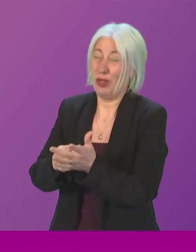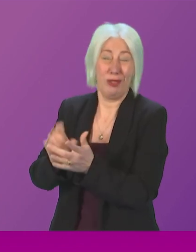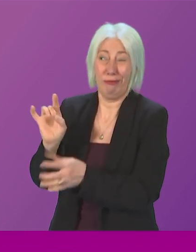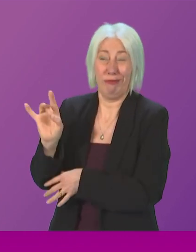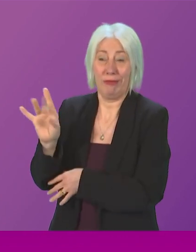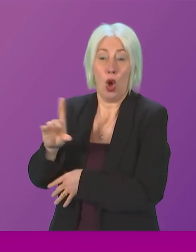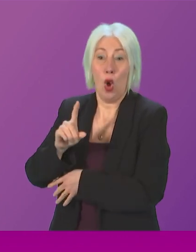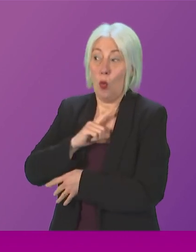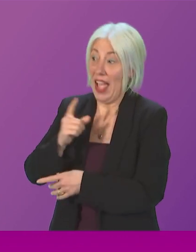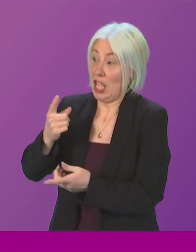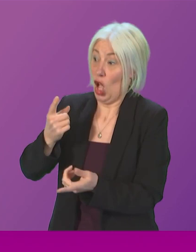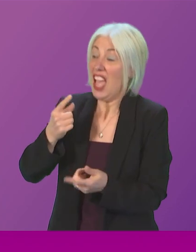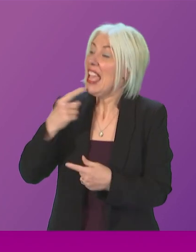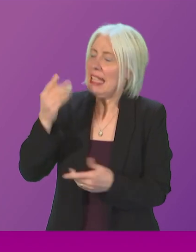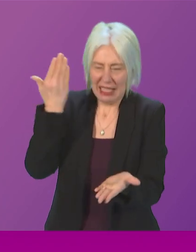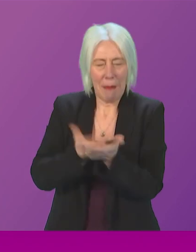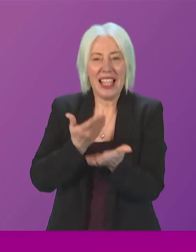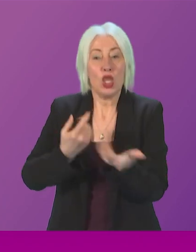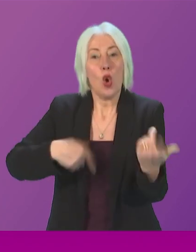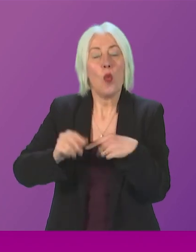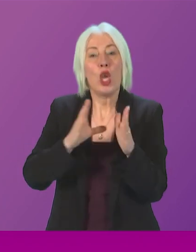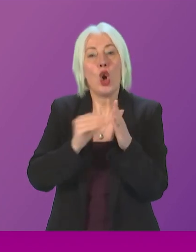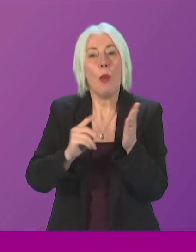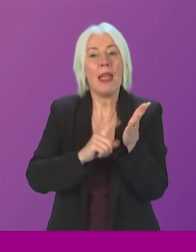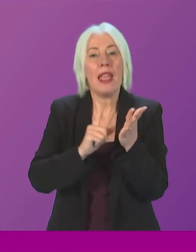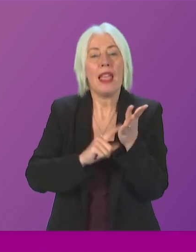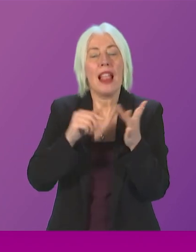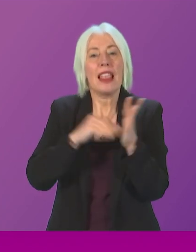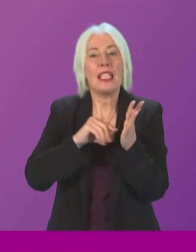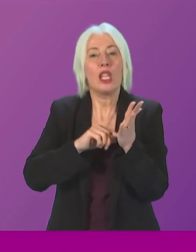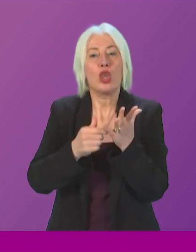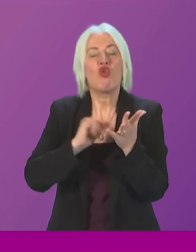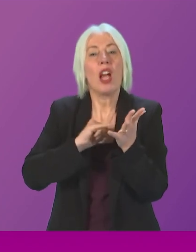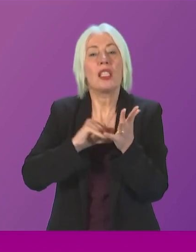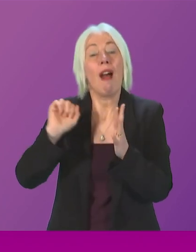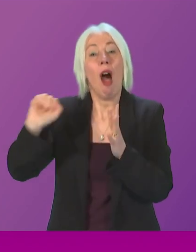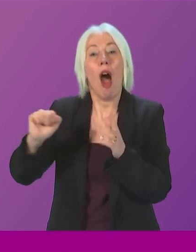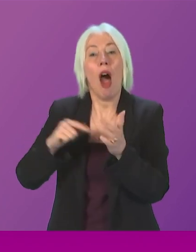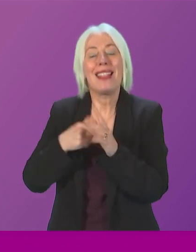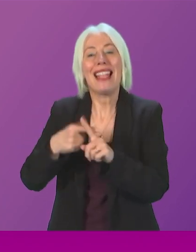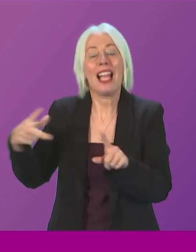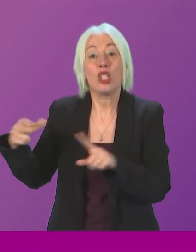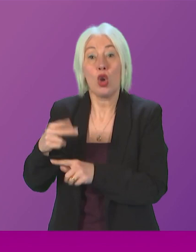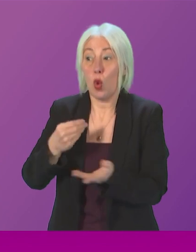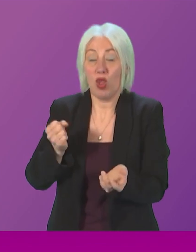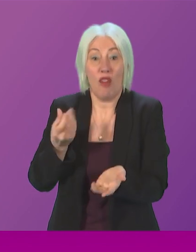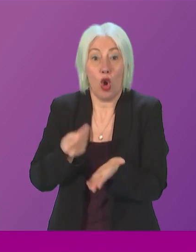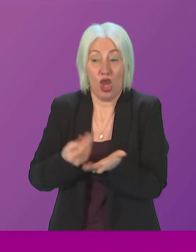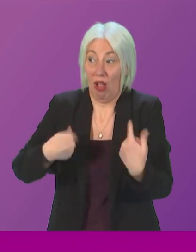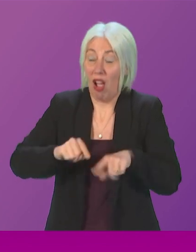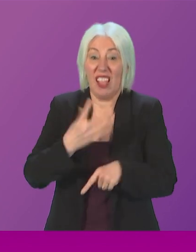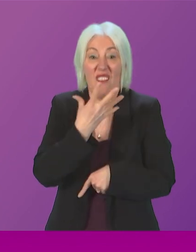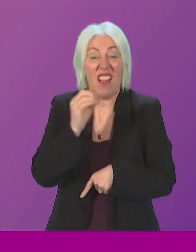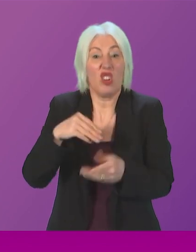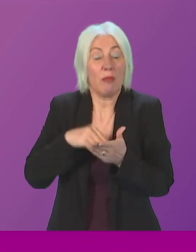government copy Liz Truss's tax cuts, which would have cost the Scottish Government £500 million and caused